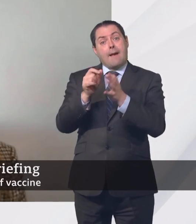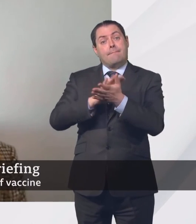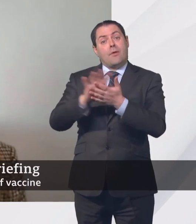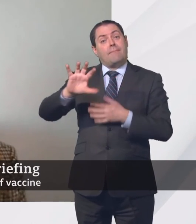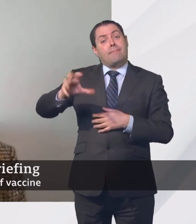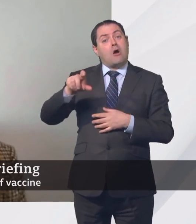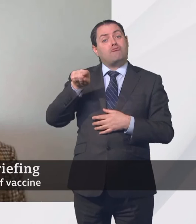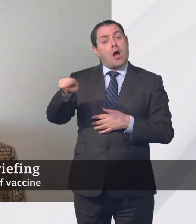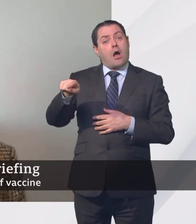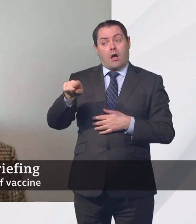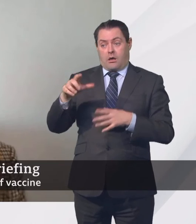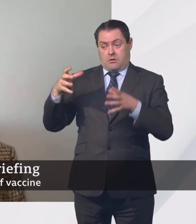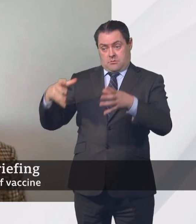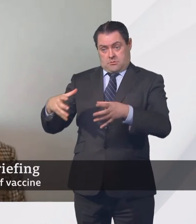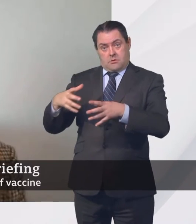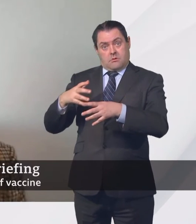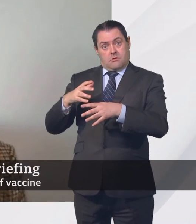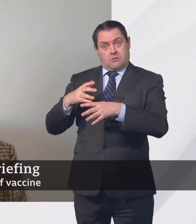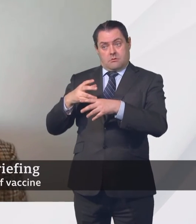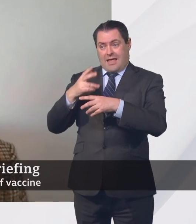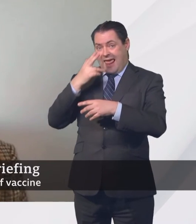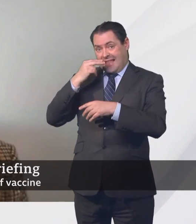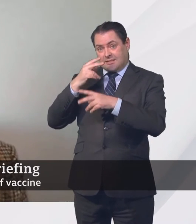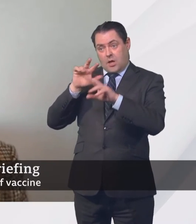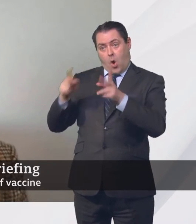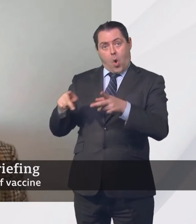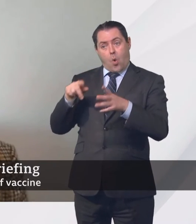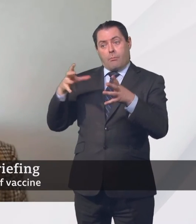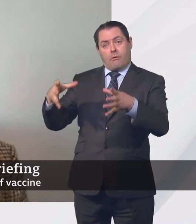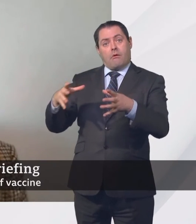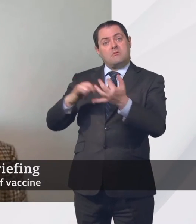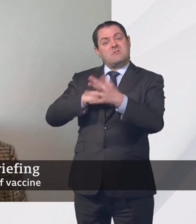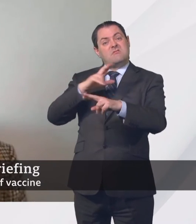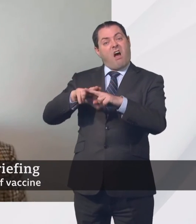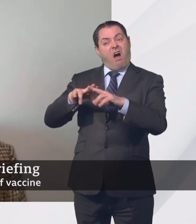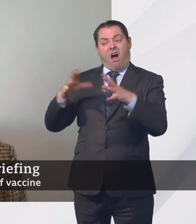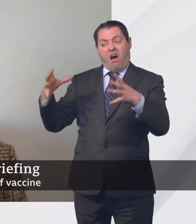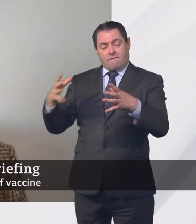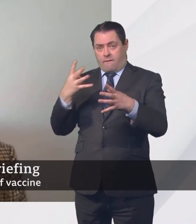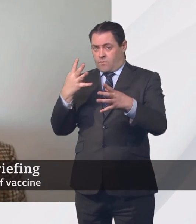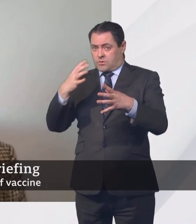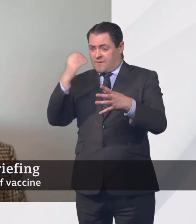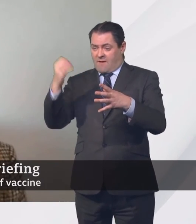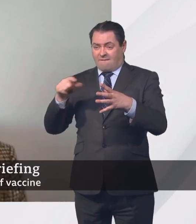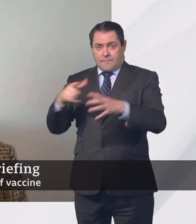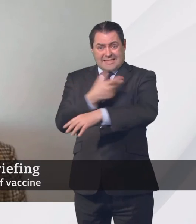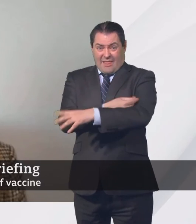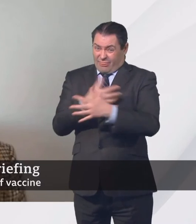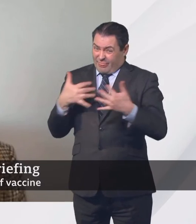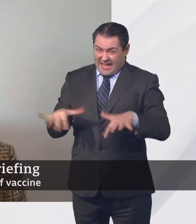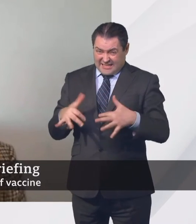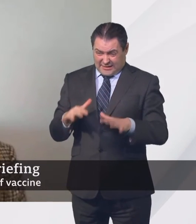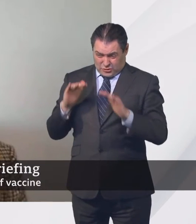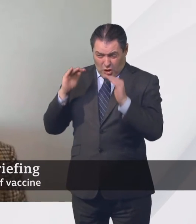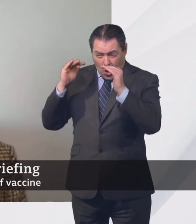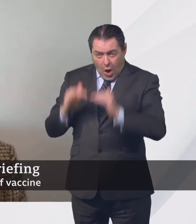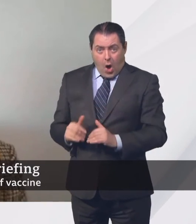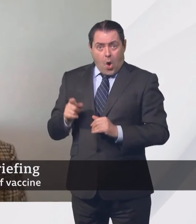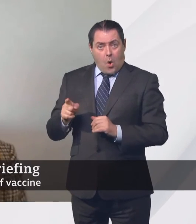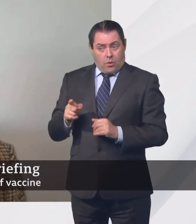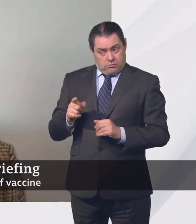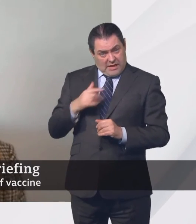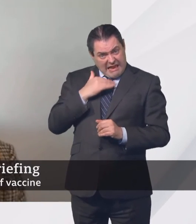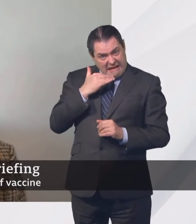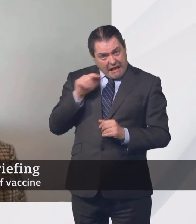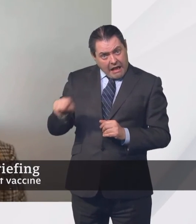% of staff working in homes for the elderly have taken it up. Are you shocked by that figure? And do you think that level offers enough